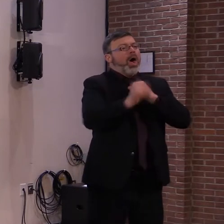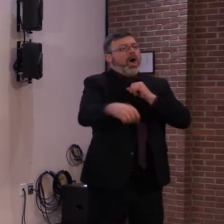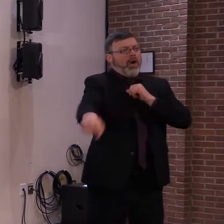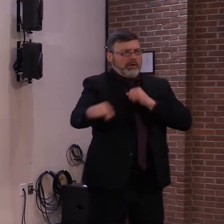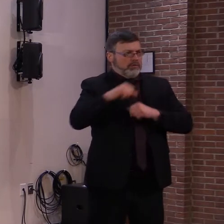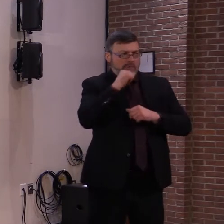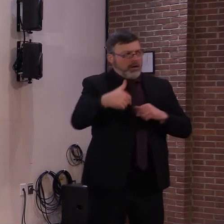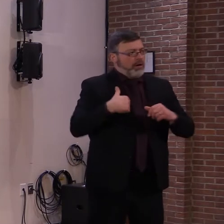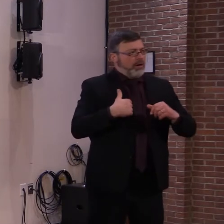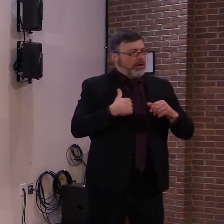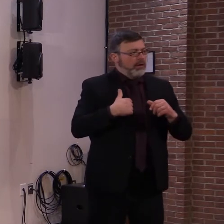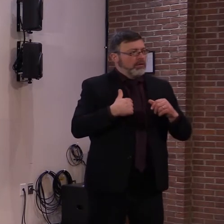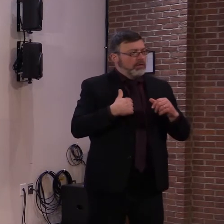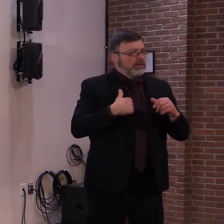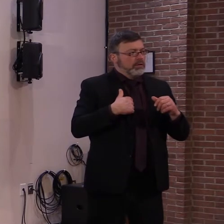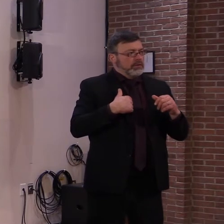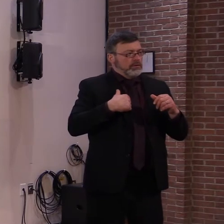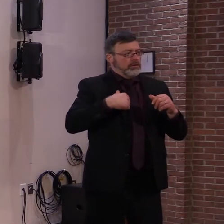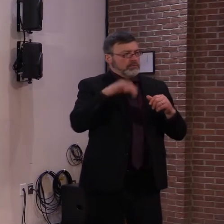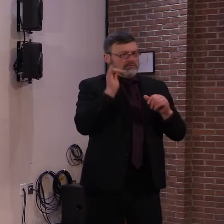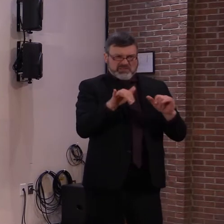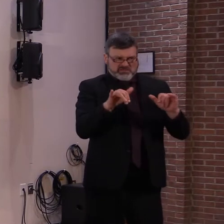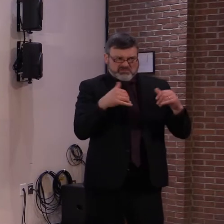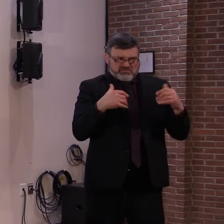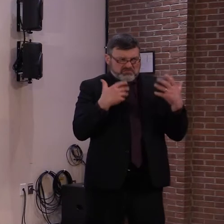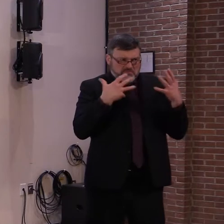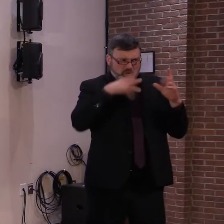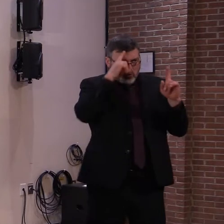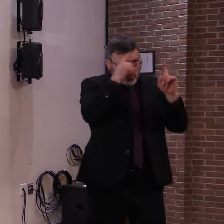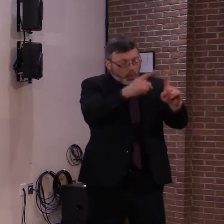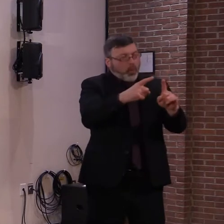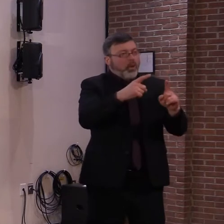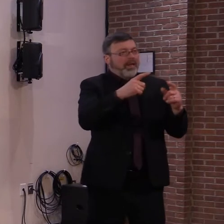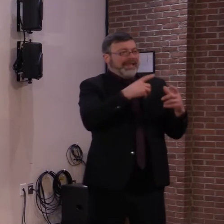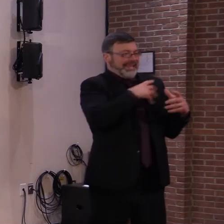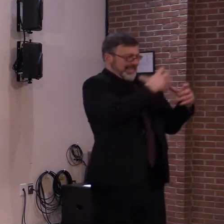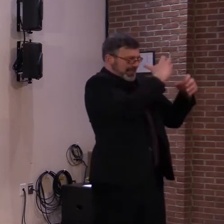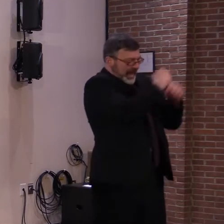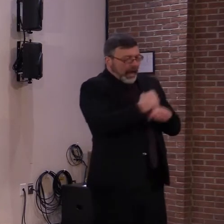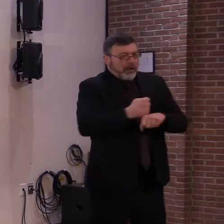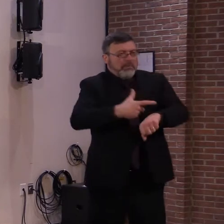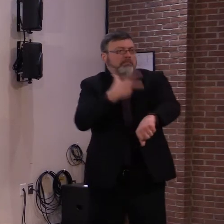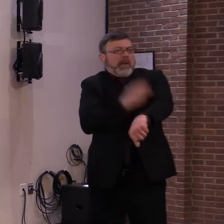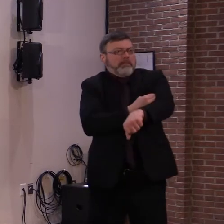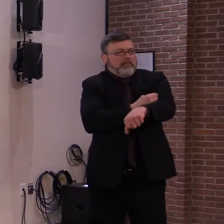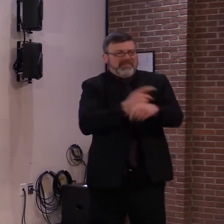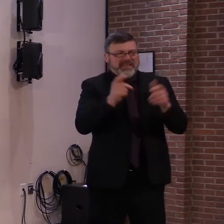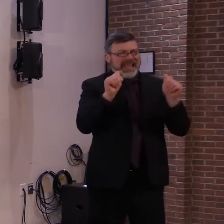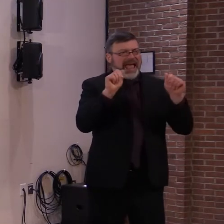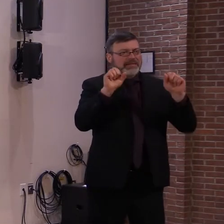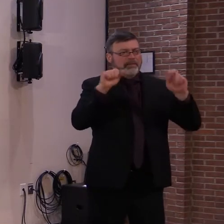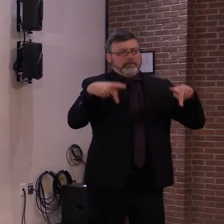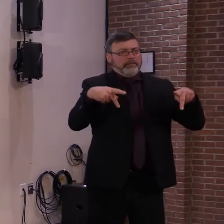we can end this pandemic. Here's what we've accomplished so far.